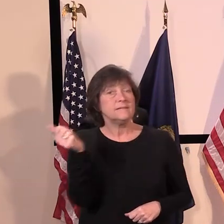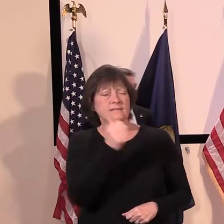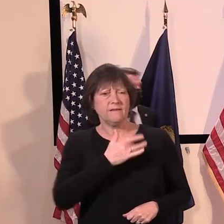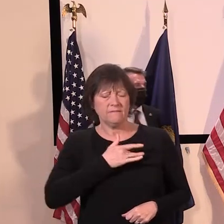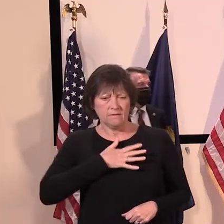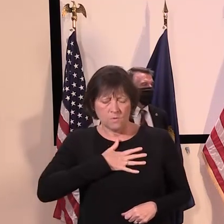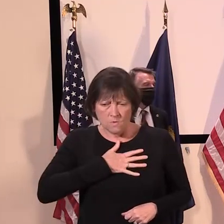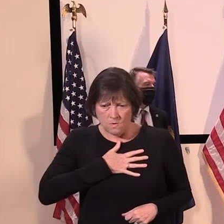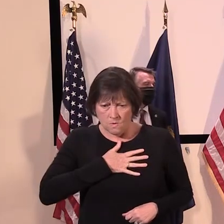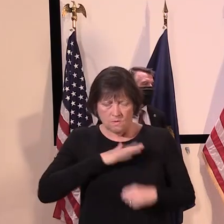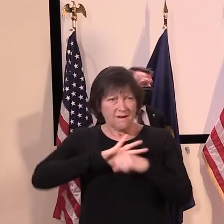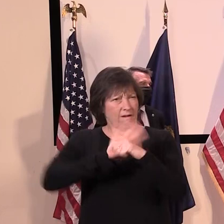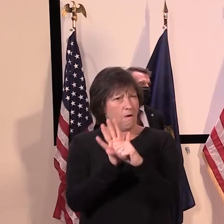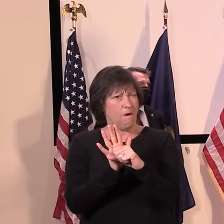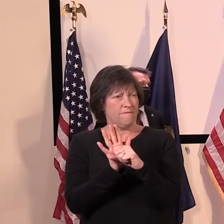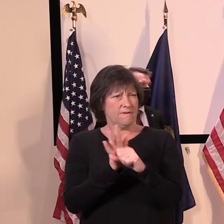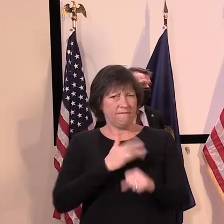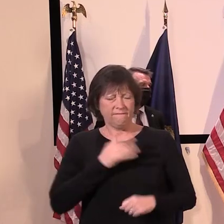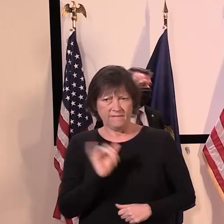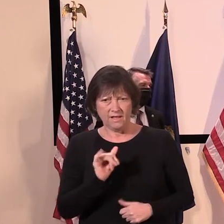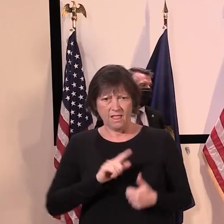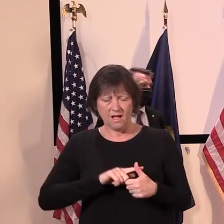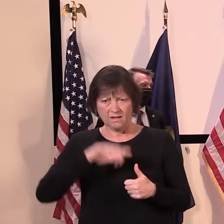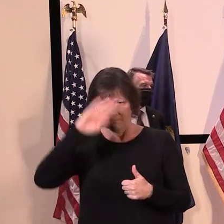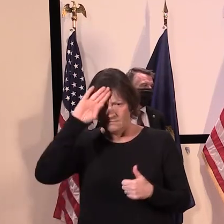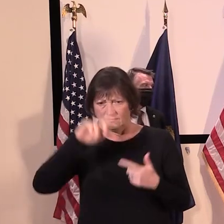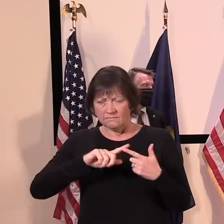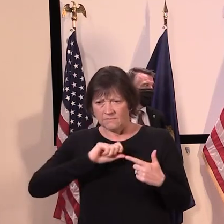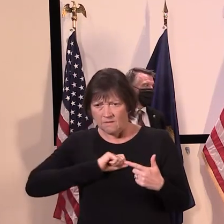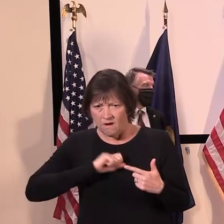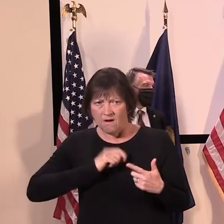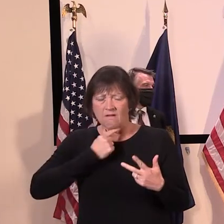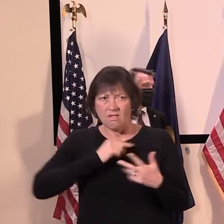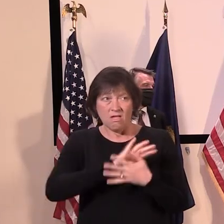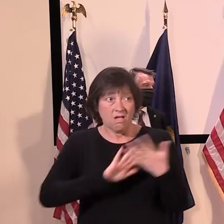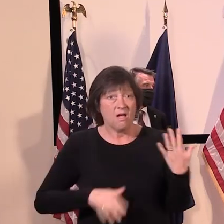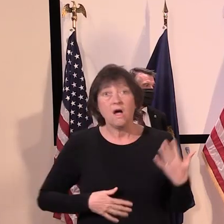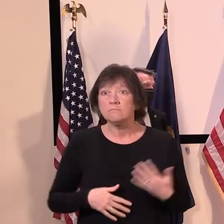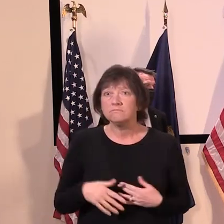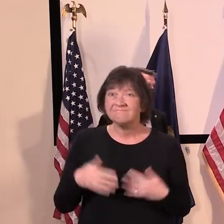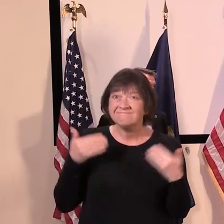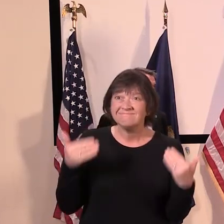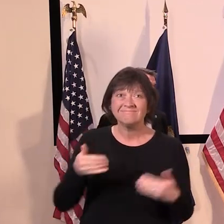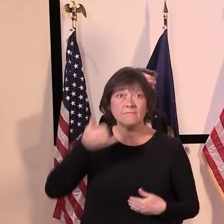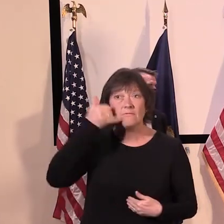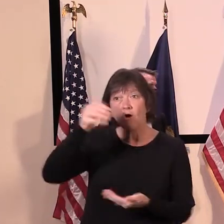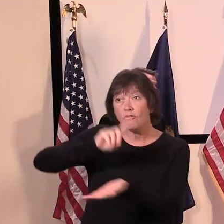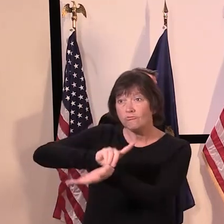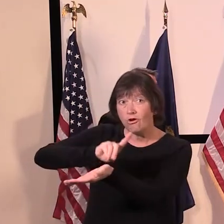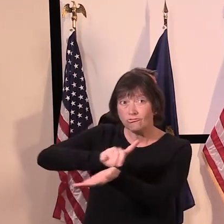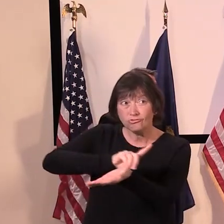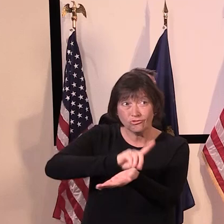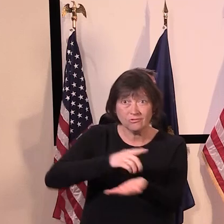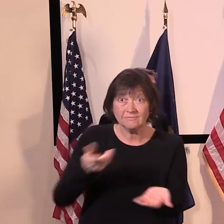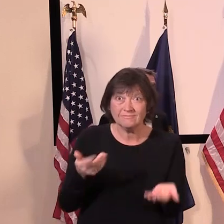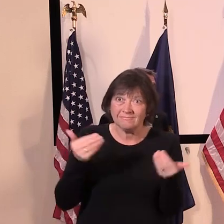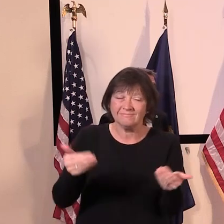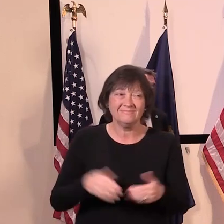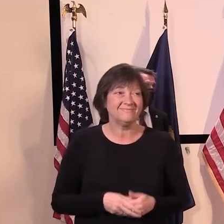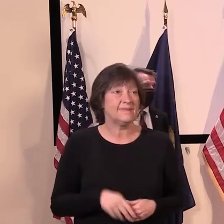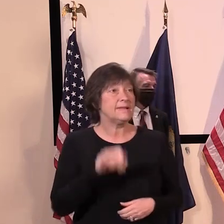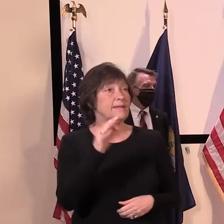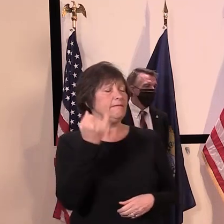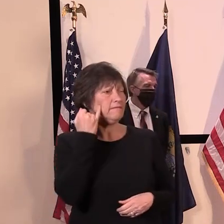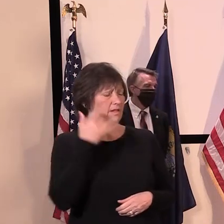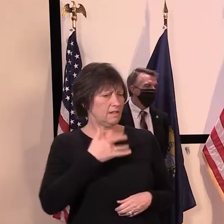make you think you have COVID, call your healthcare professional. But should you have symptoms that you think might be